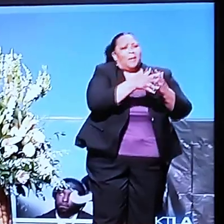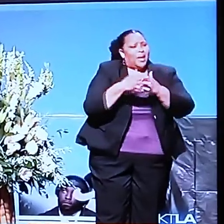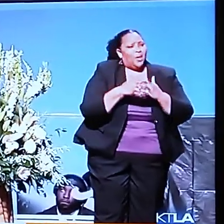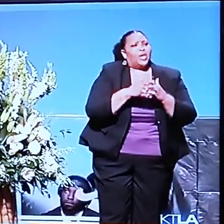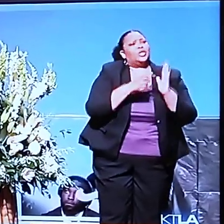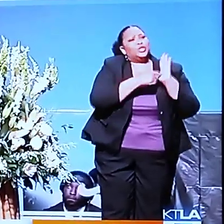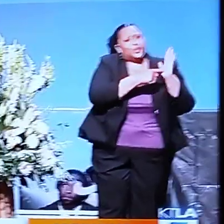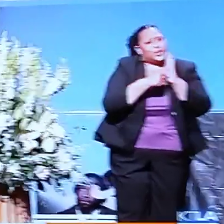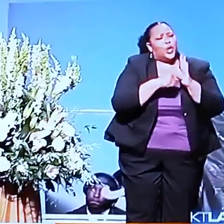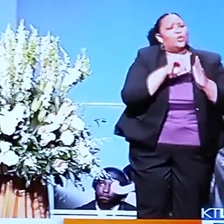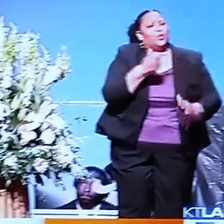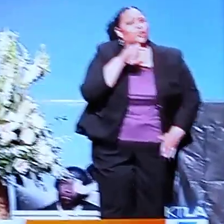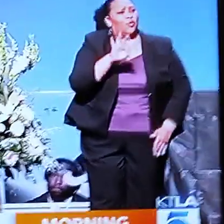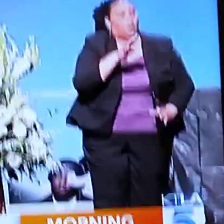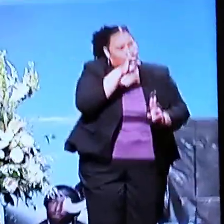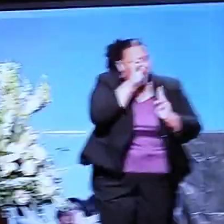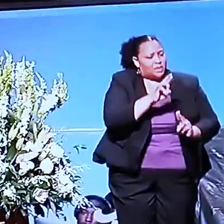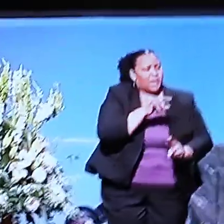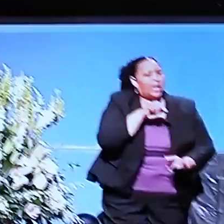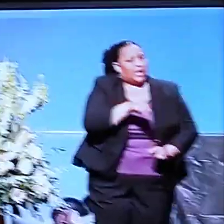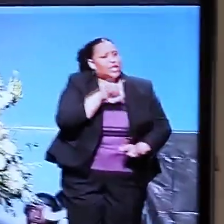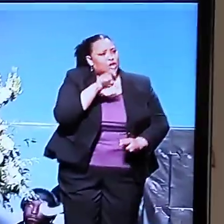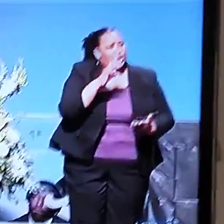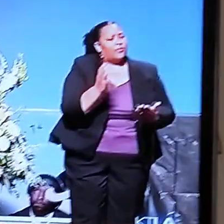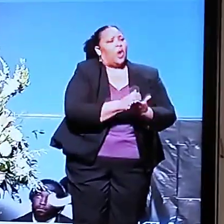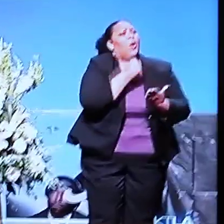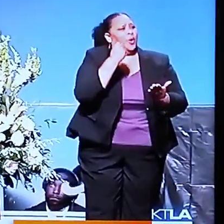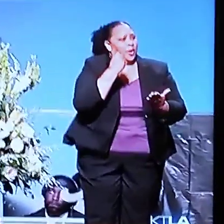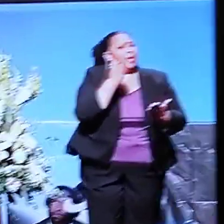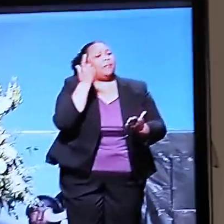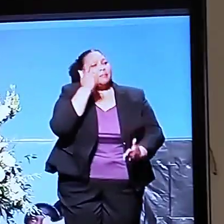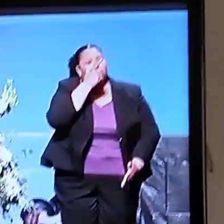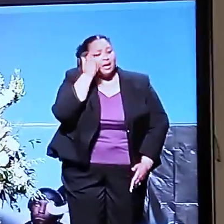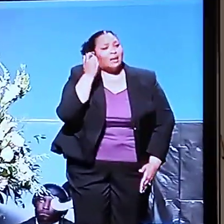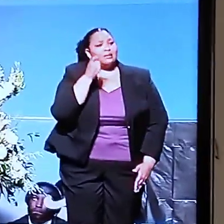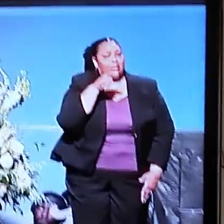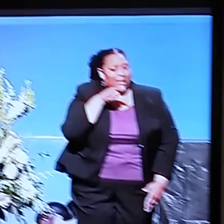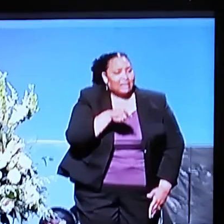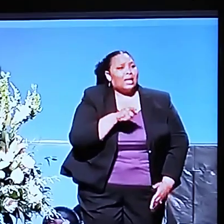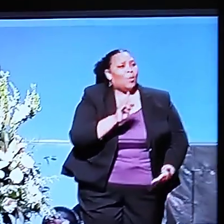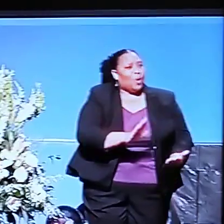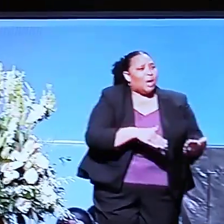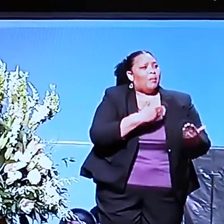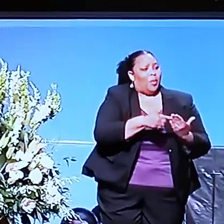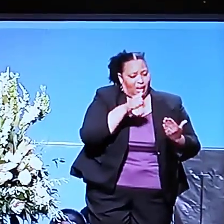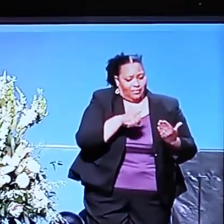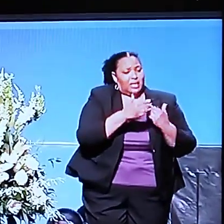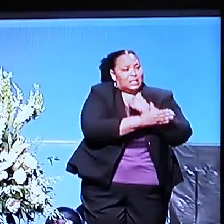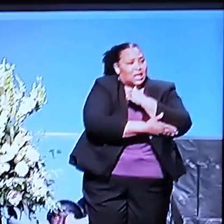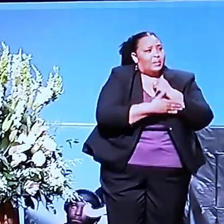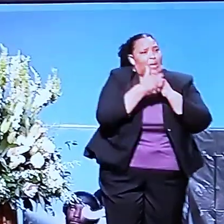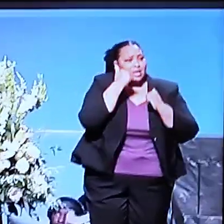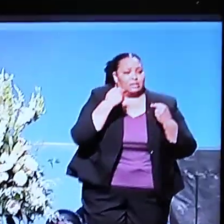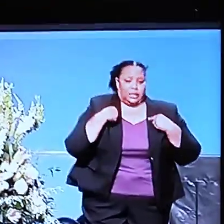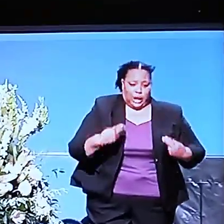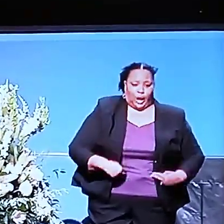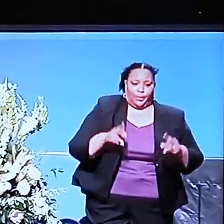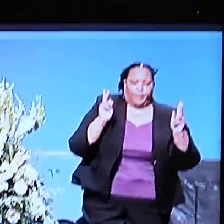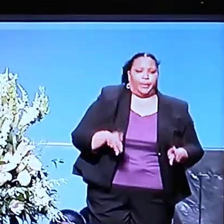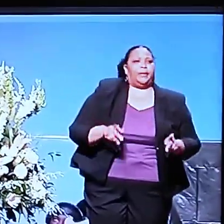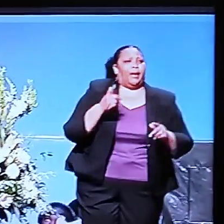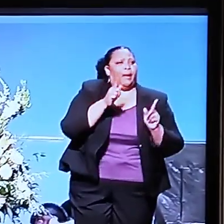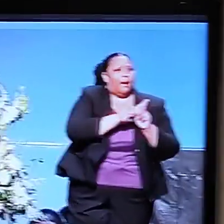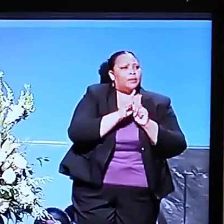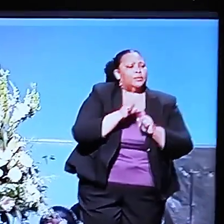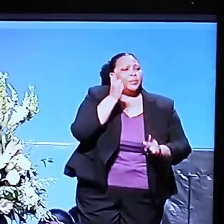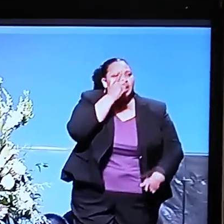To show him the respect that he richly earned simply because he was born in this country, because he's a human being, and